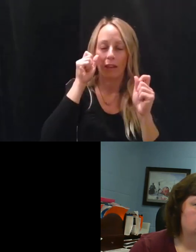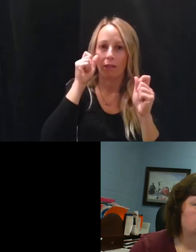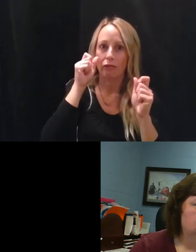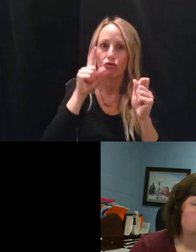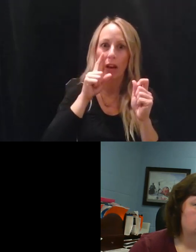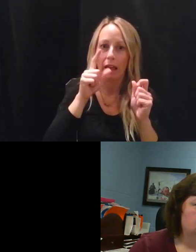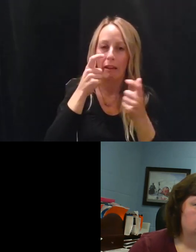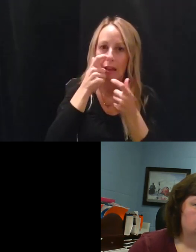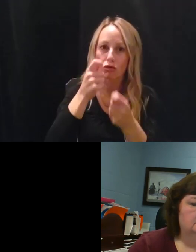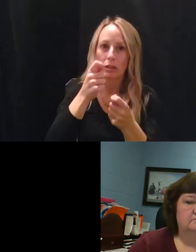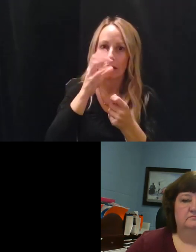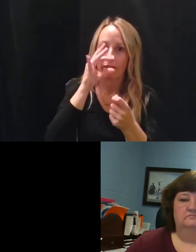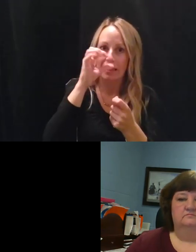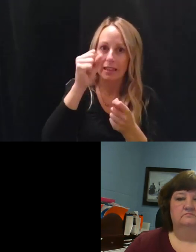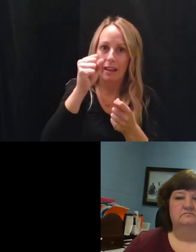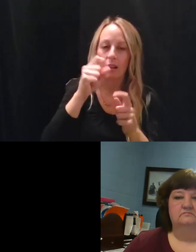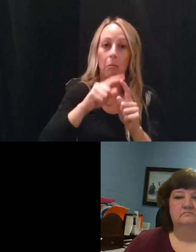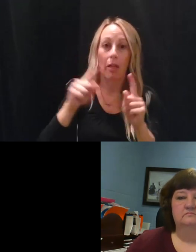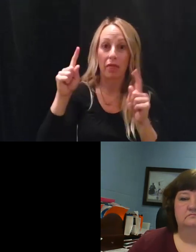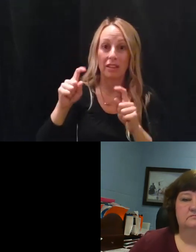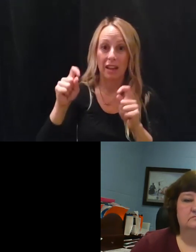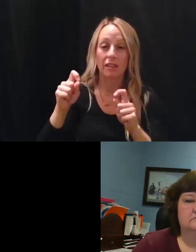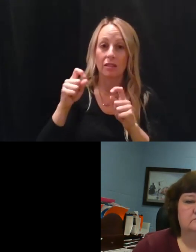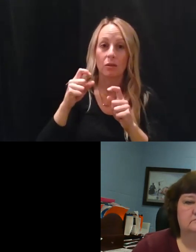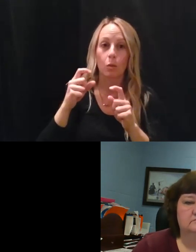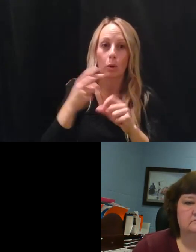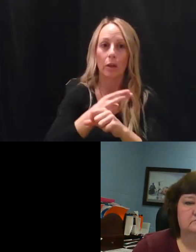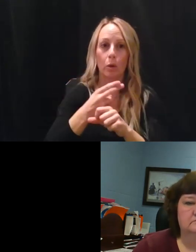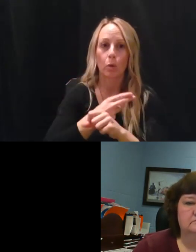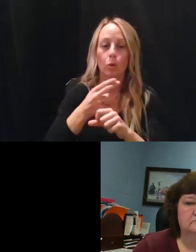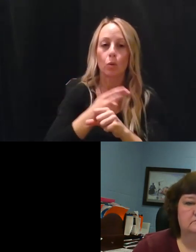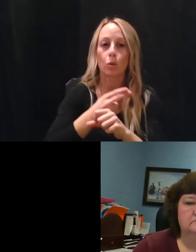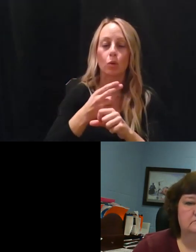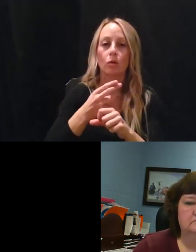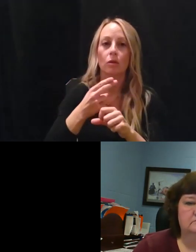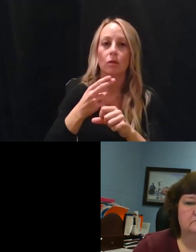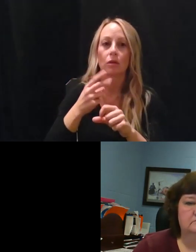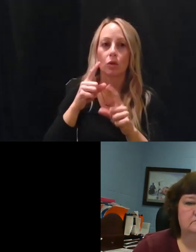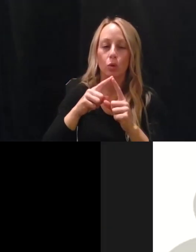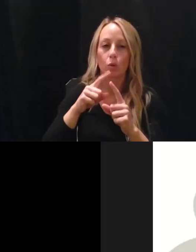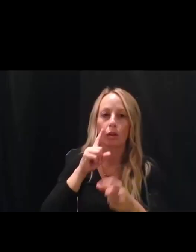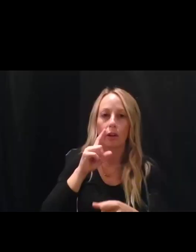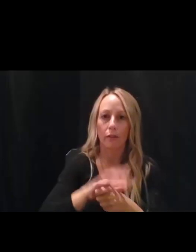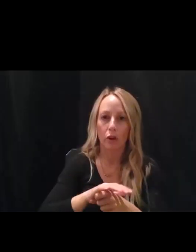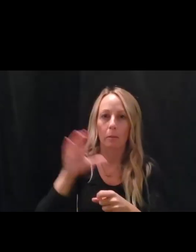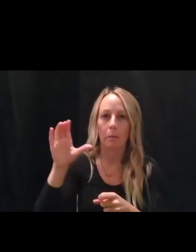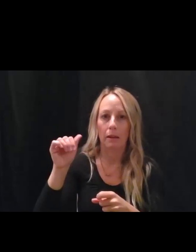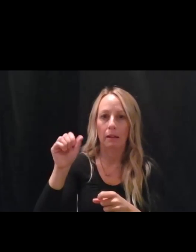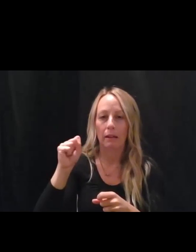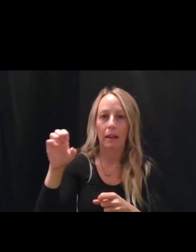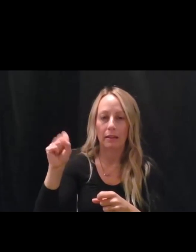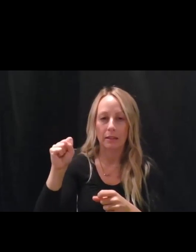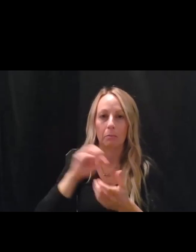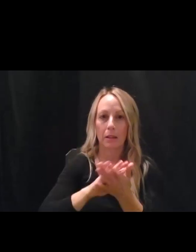detail. The test that we use called nucleic acid amplification to confirm cases turns